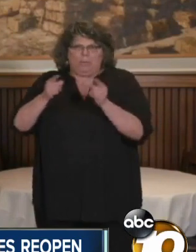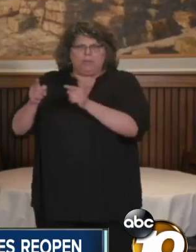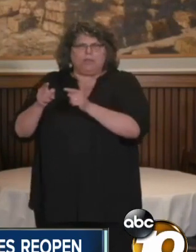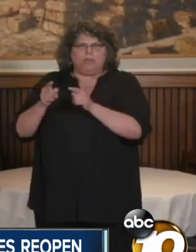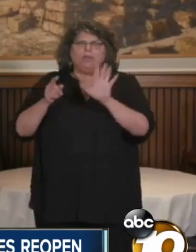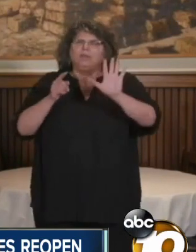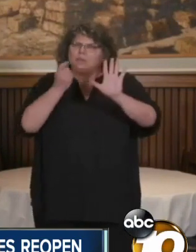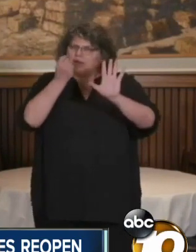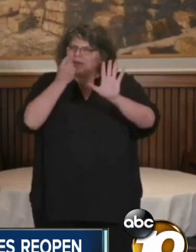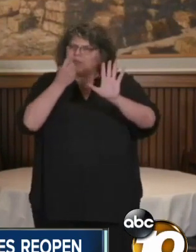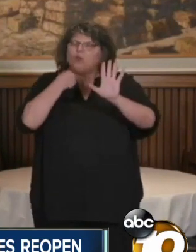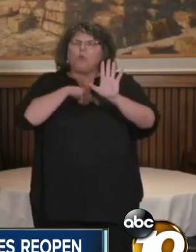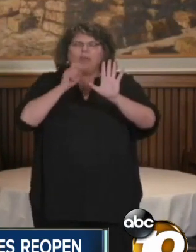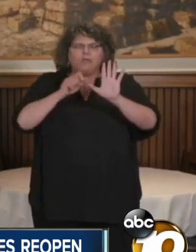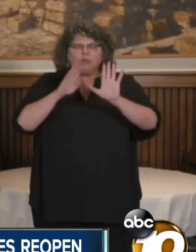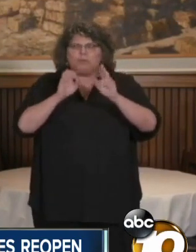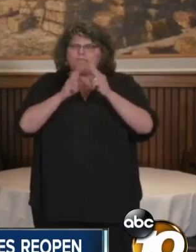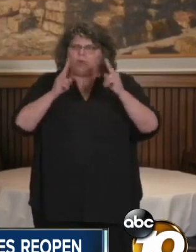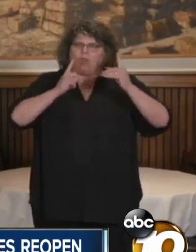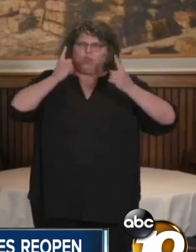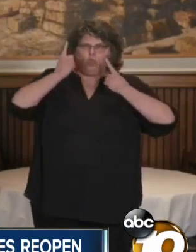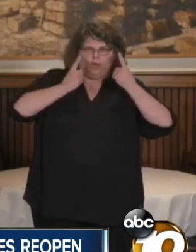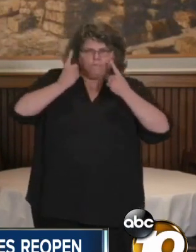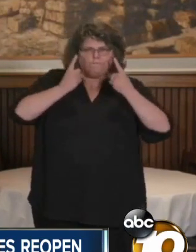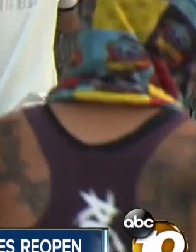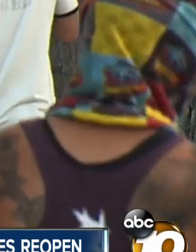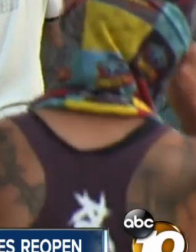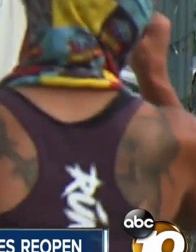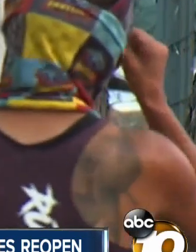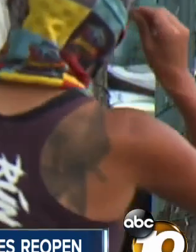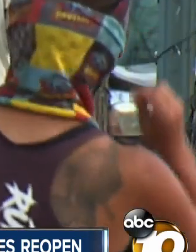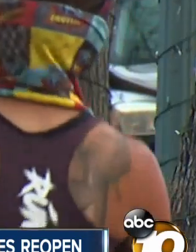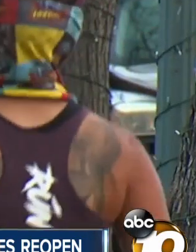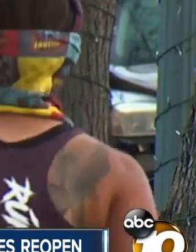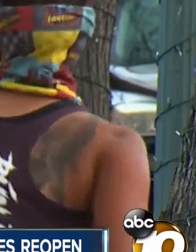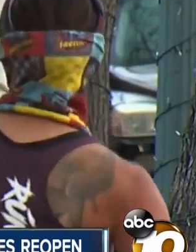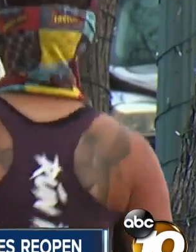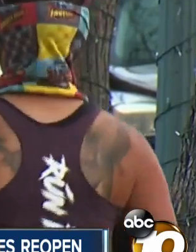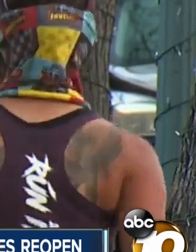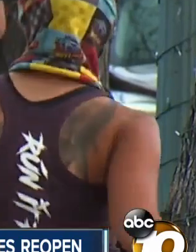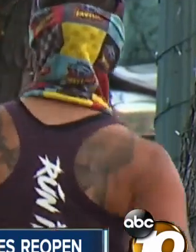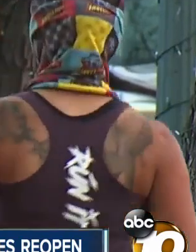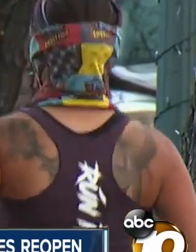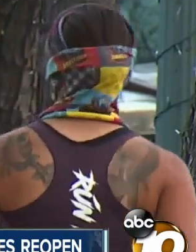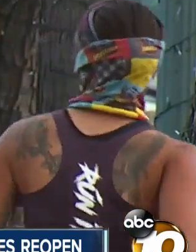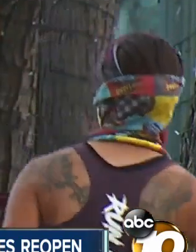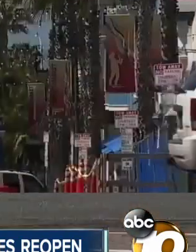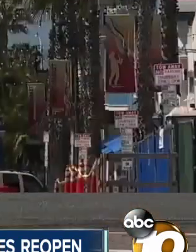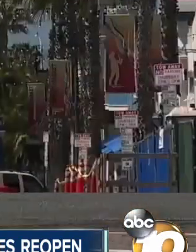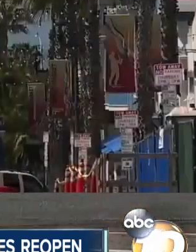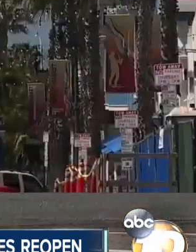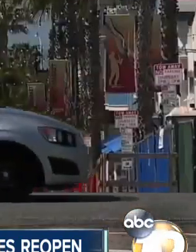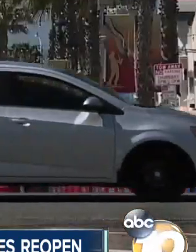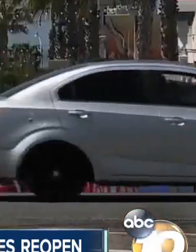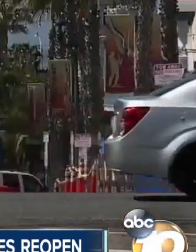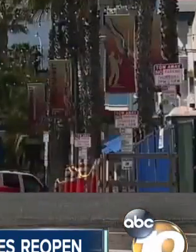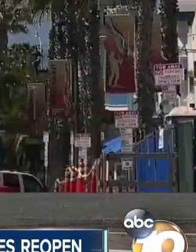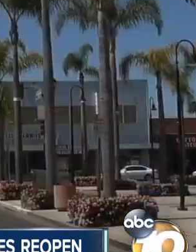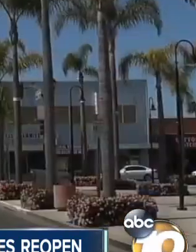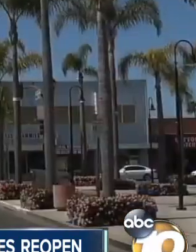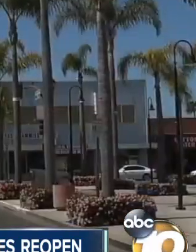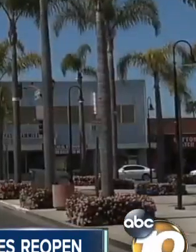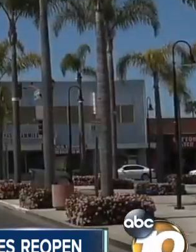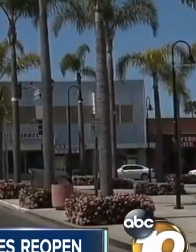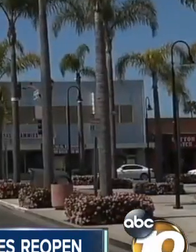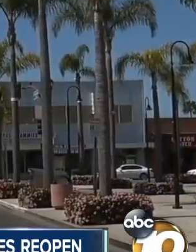sure we do it thoughtfully and very, very strategically. The governor estimates 53 of California's 58